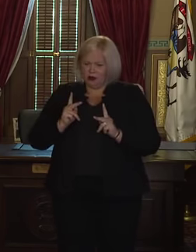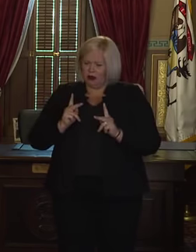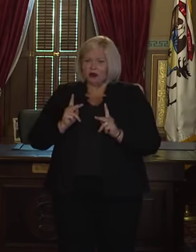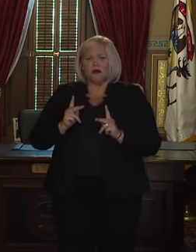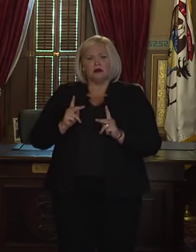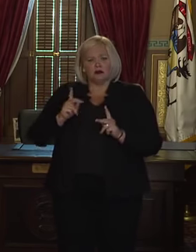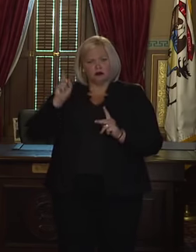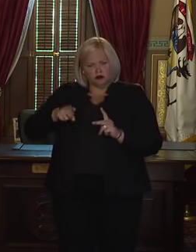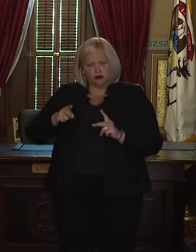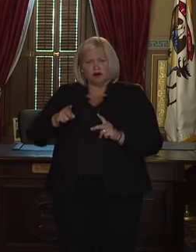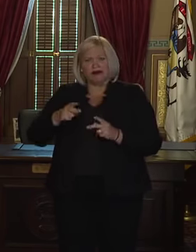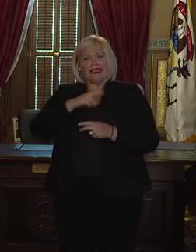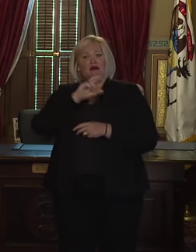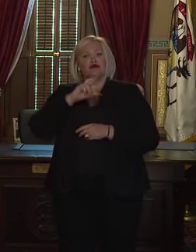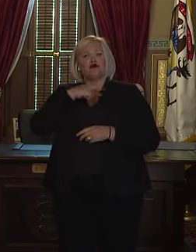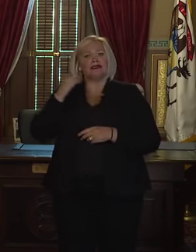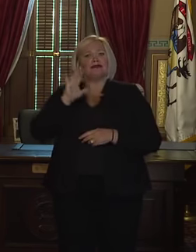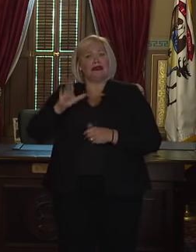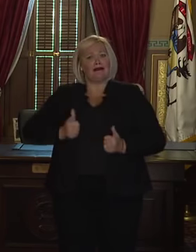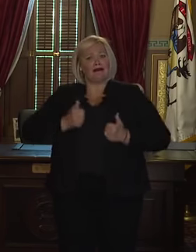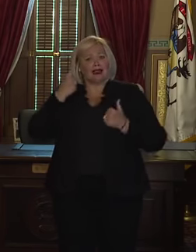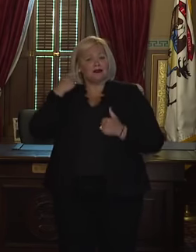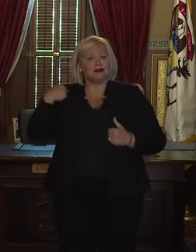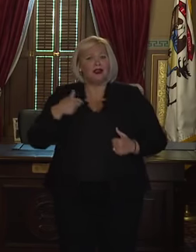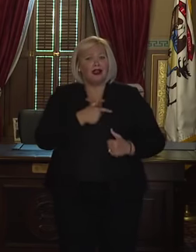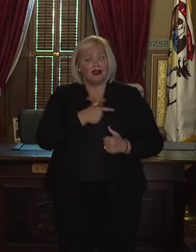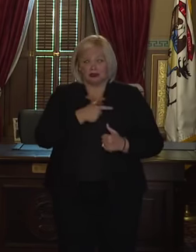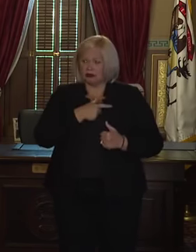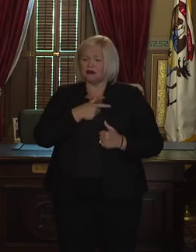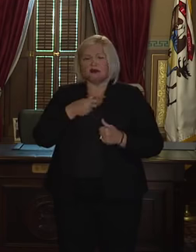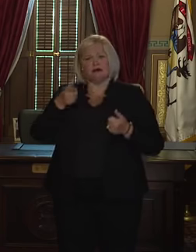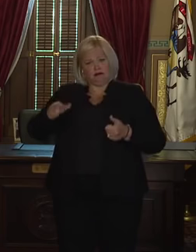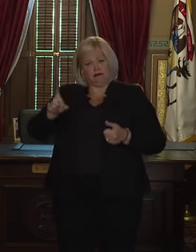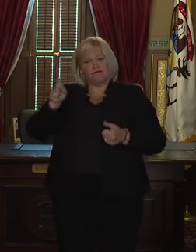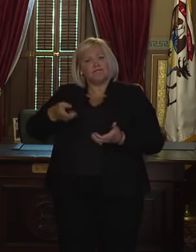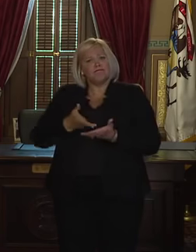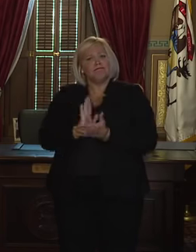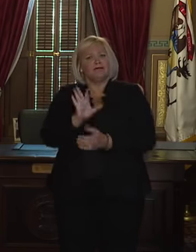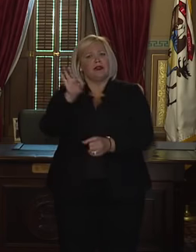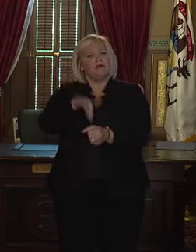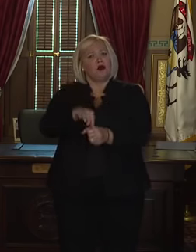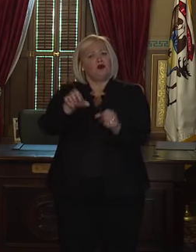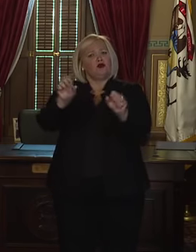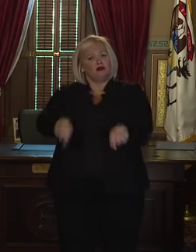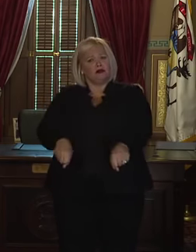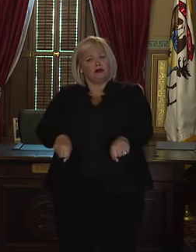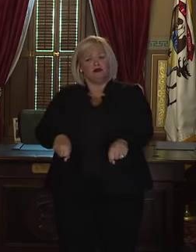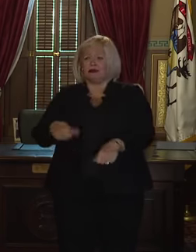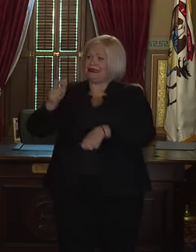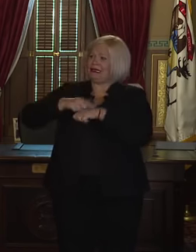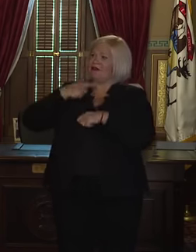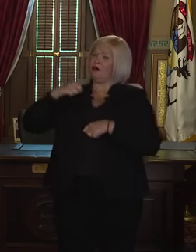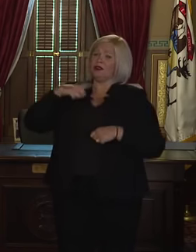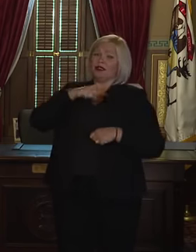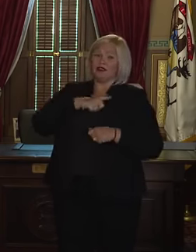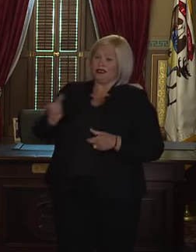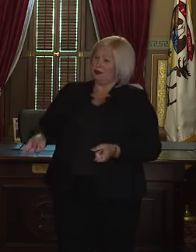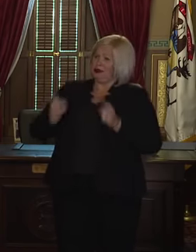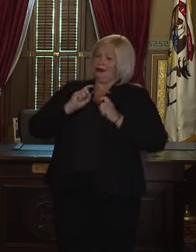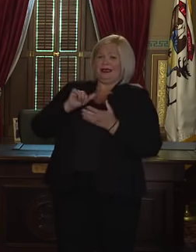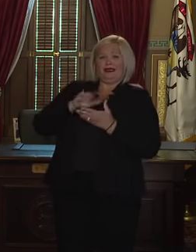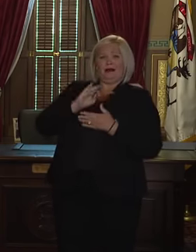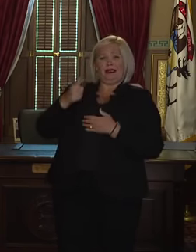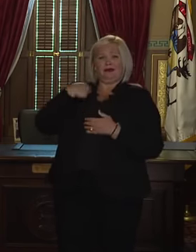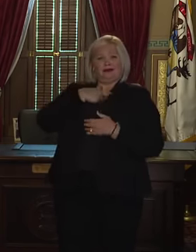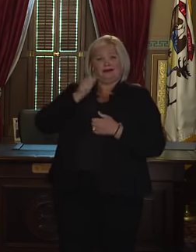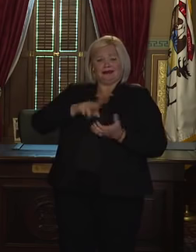leaders who are going to help them vote. It's time for the legislature to get these bills to my desk. We've got a lot